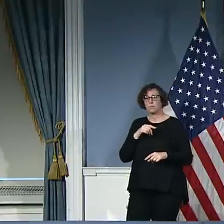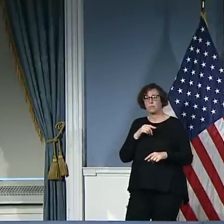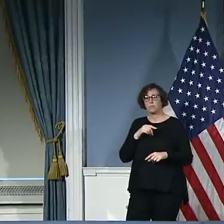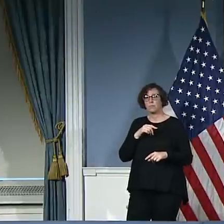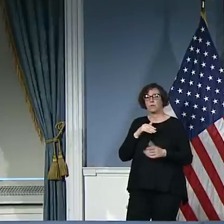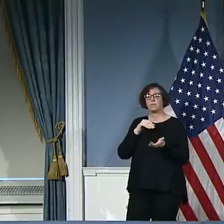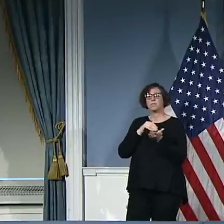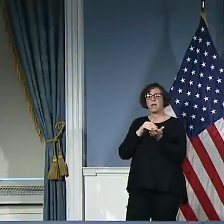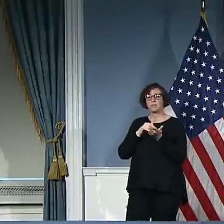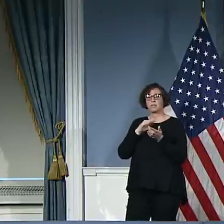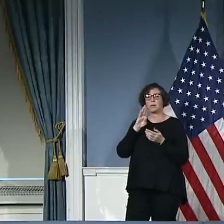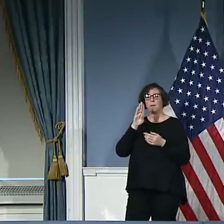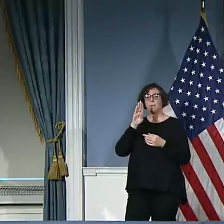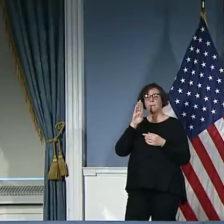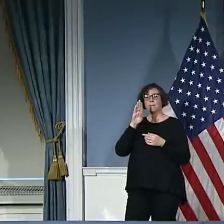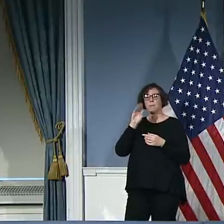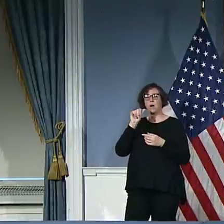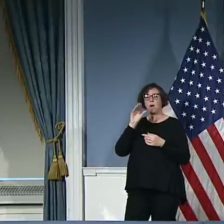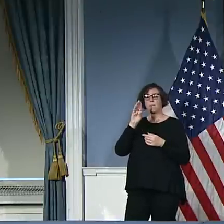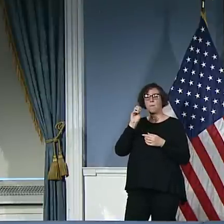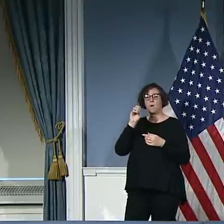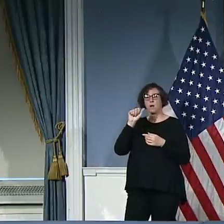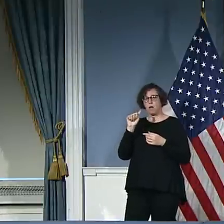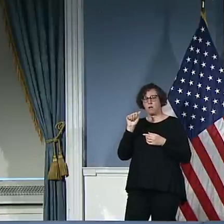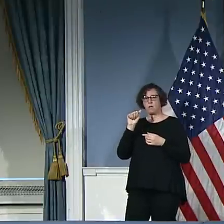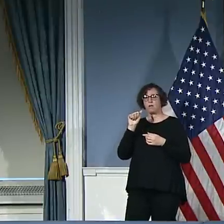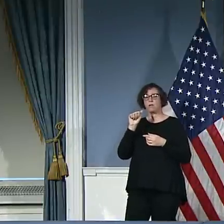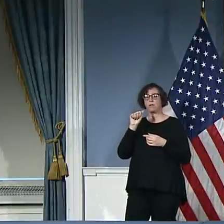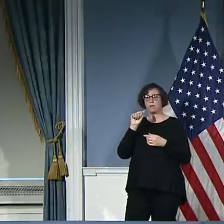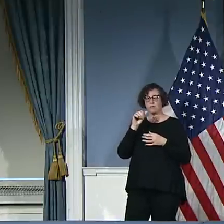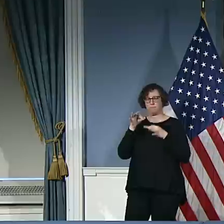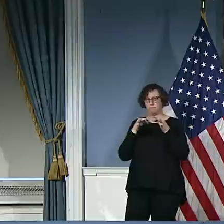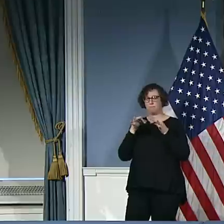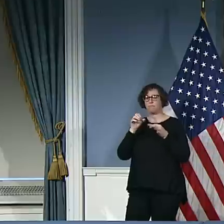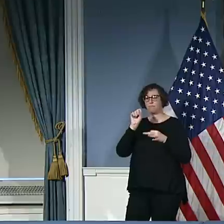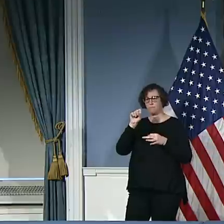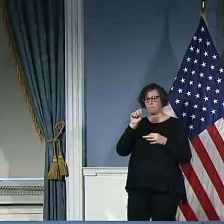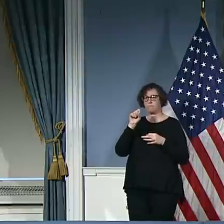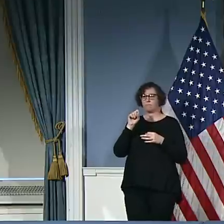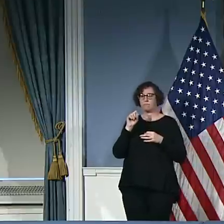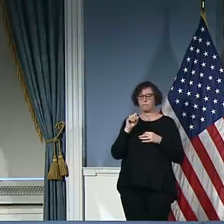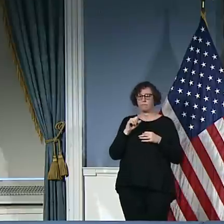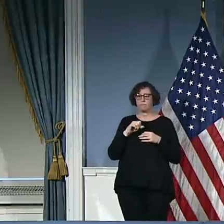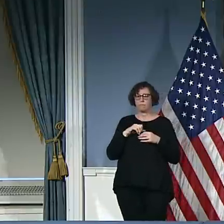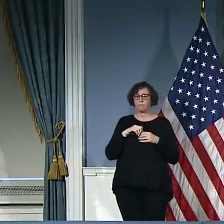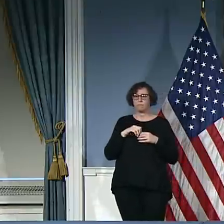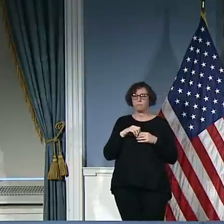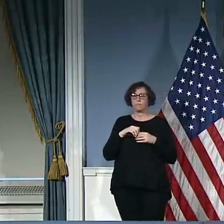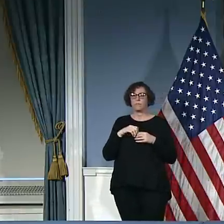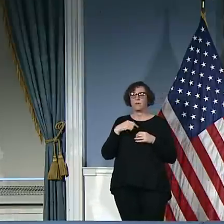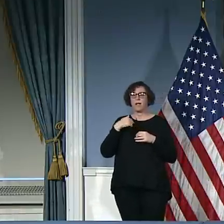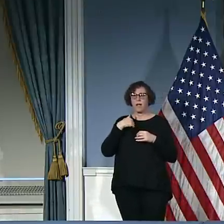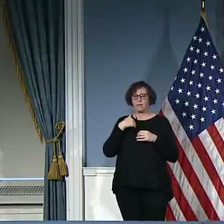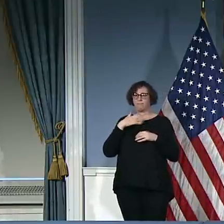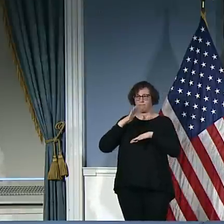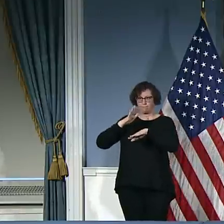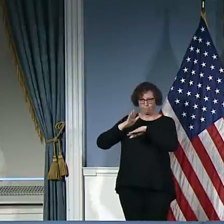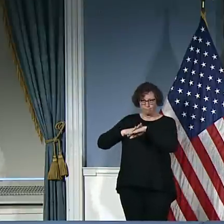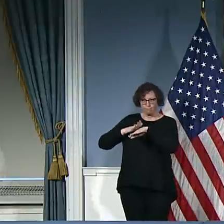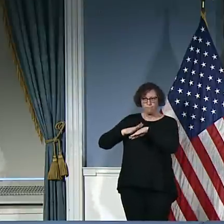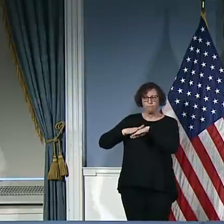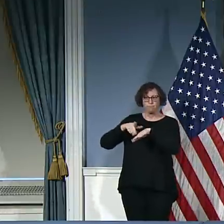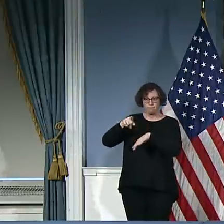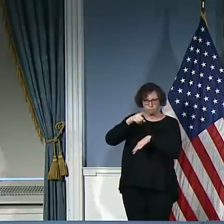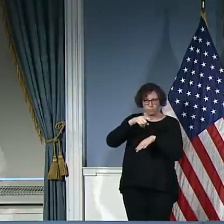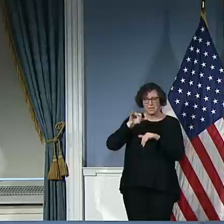say that, you know, I've been the first person to say people stay home, stay home, stay home. And that's for